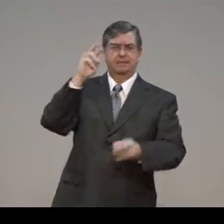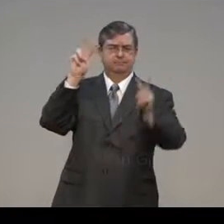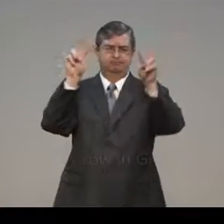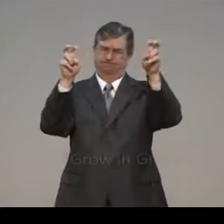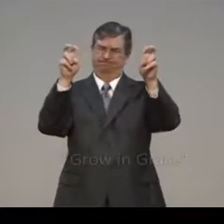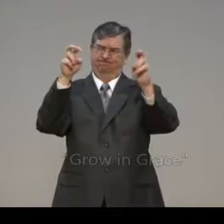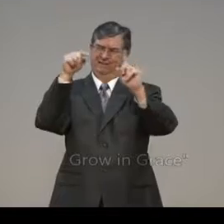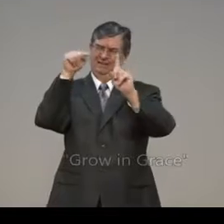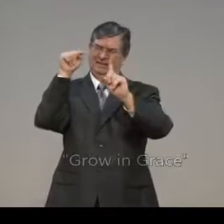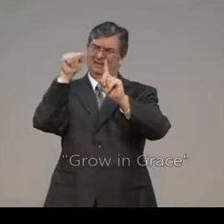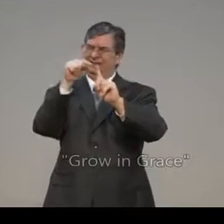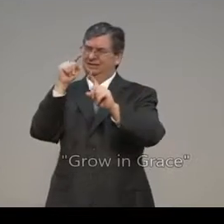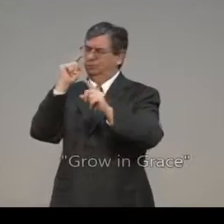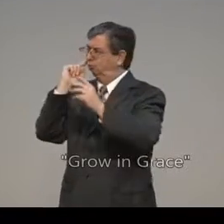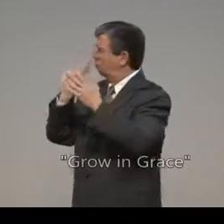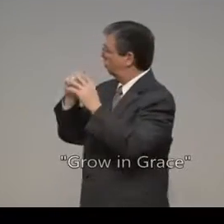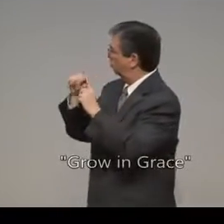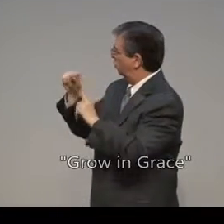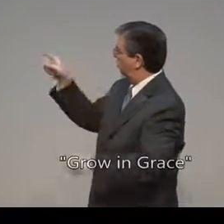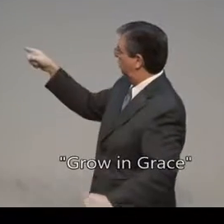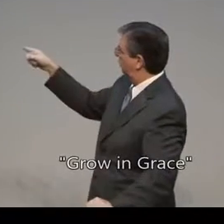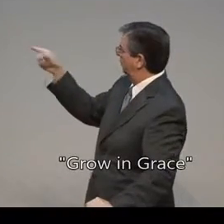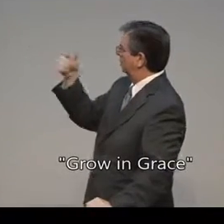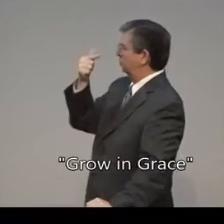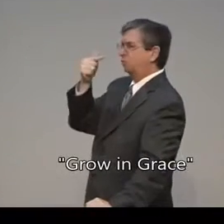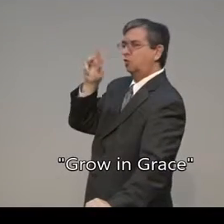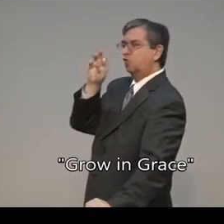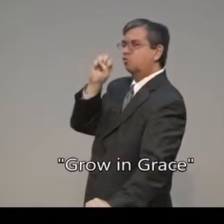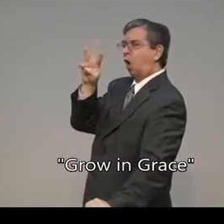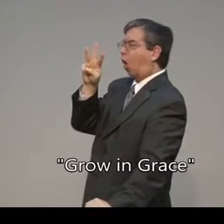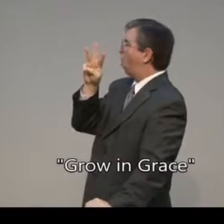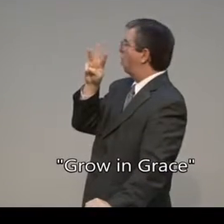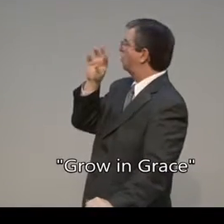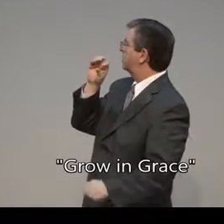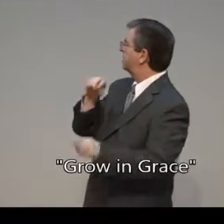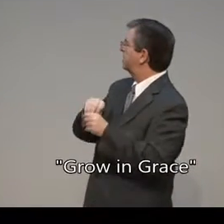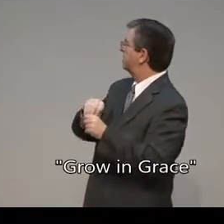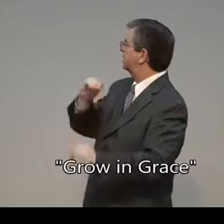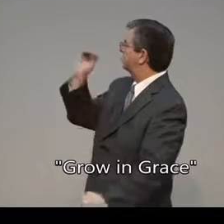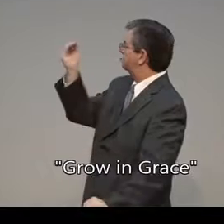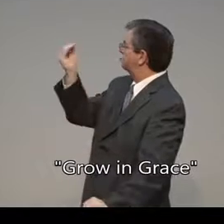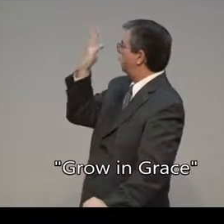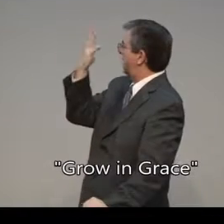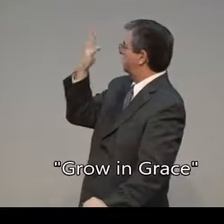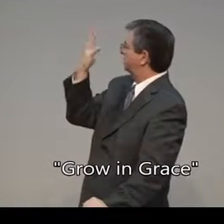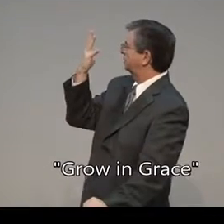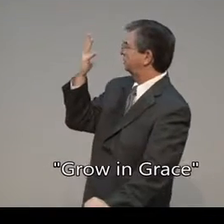growing in grace. And you'll notice that comes straight from Scripture. Grow